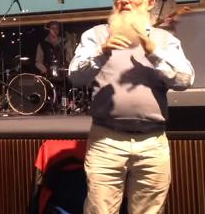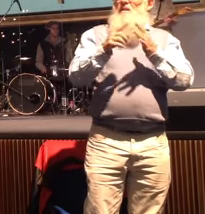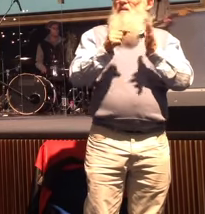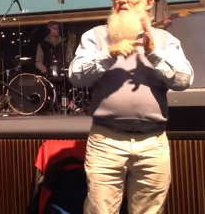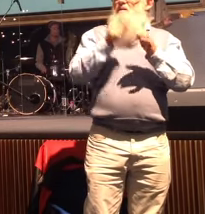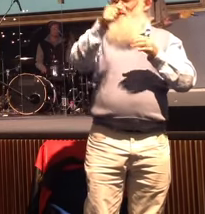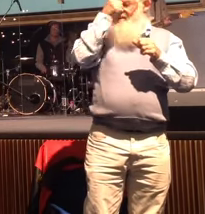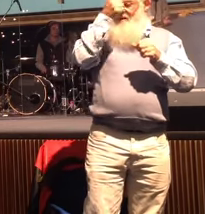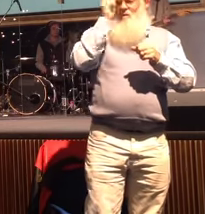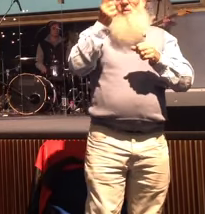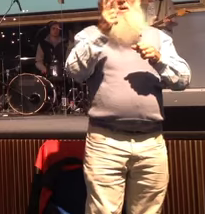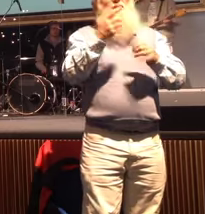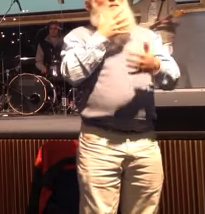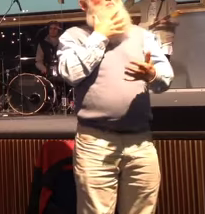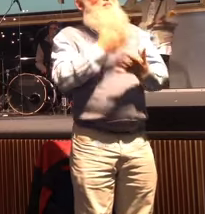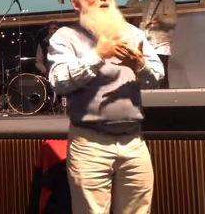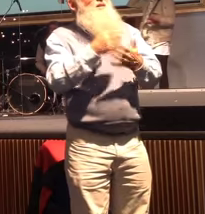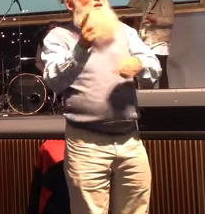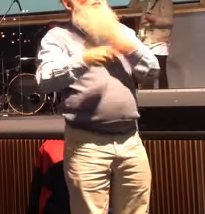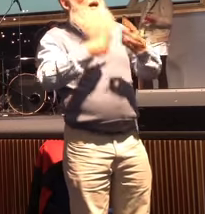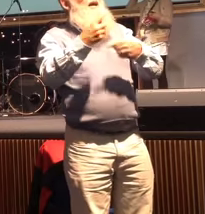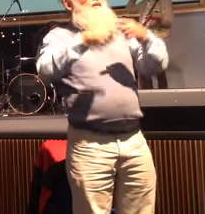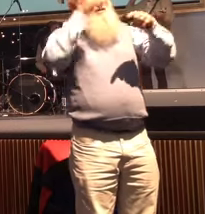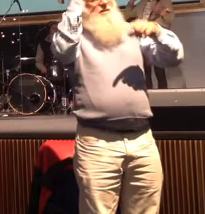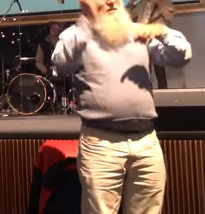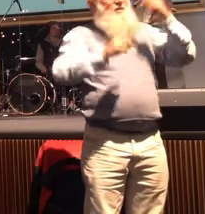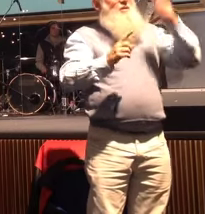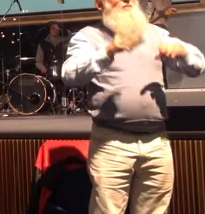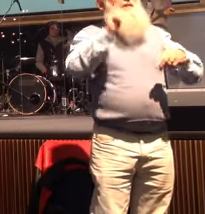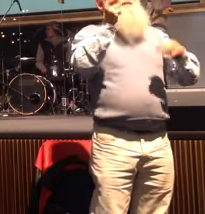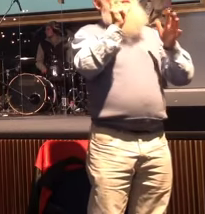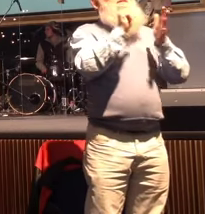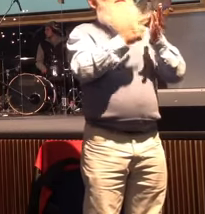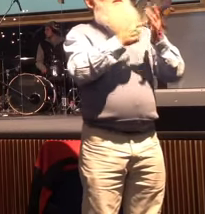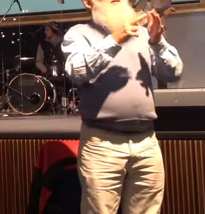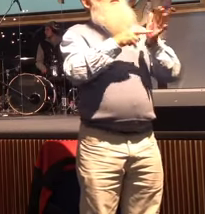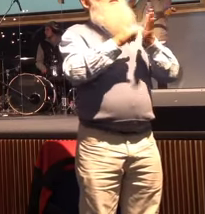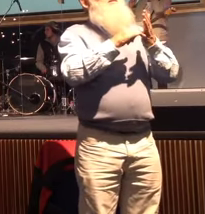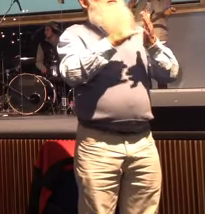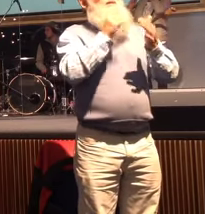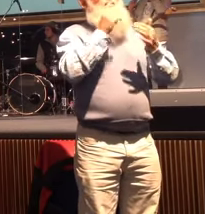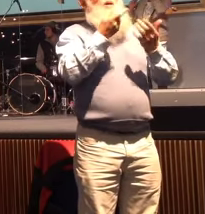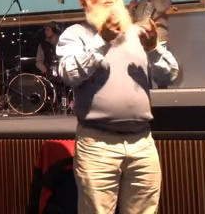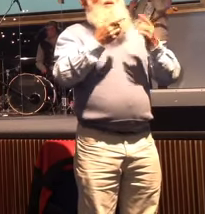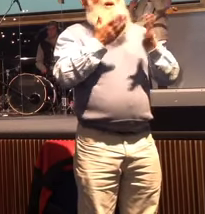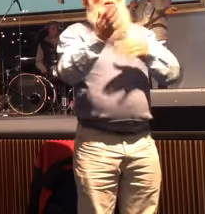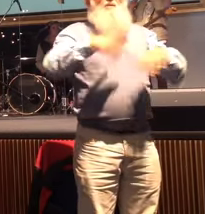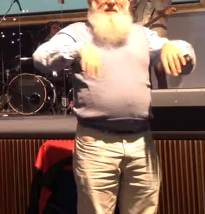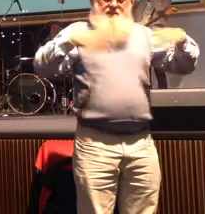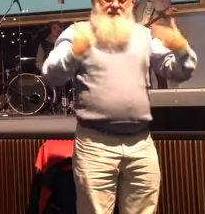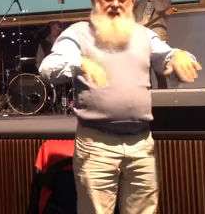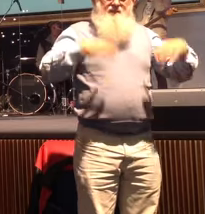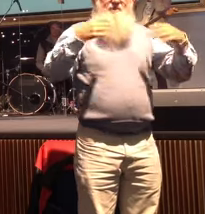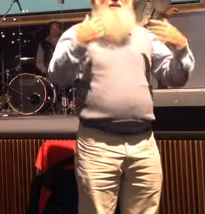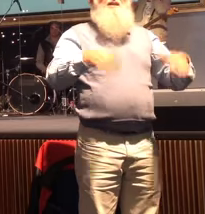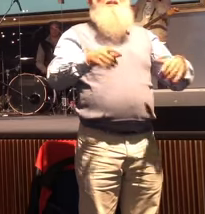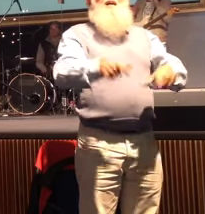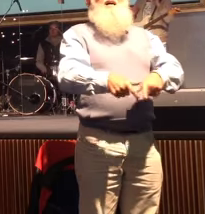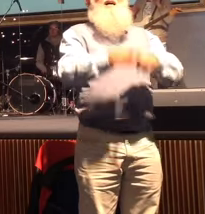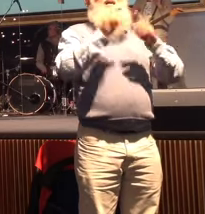is this is that in 2nd Corinthians Paul talks about that we went through suffering and persecution hard times so that we